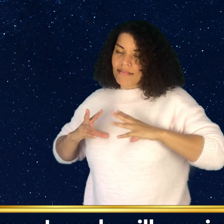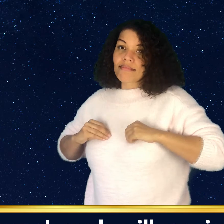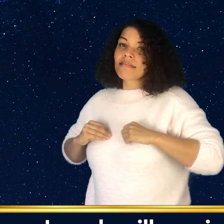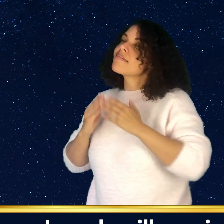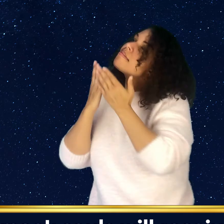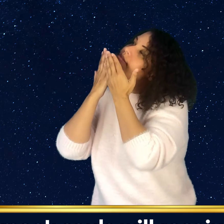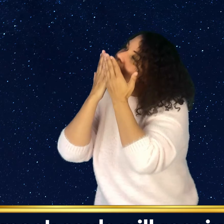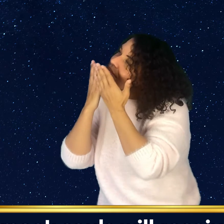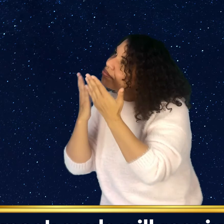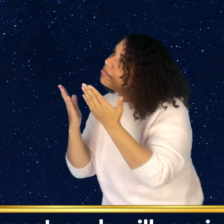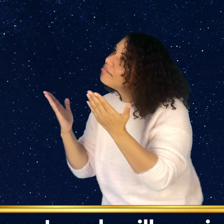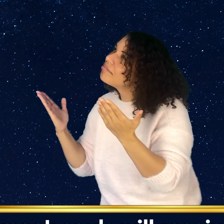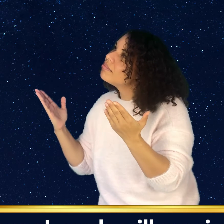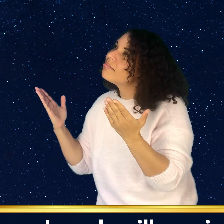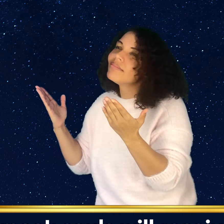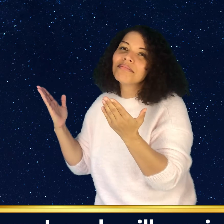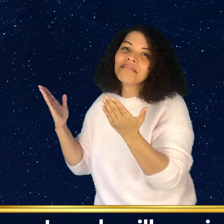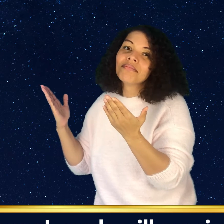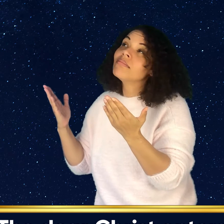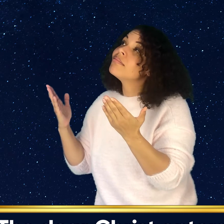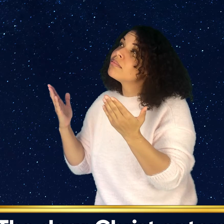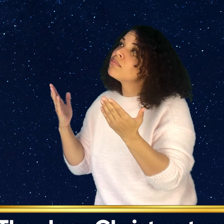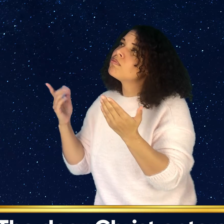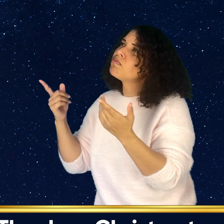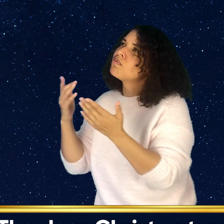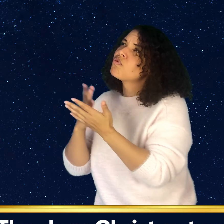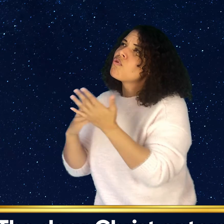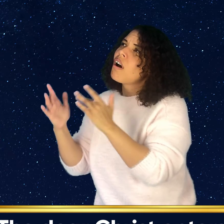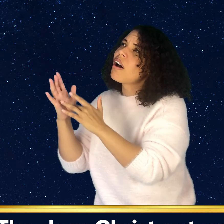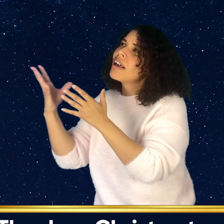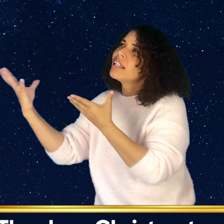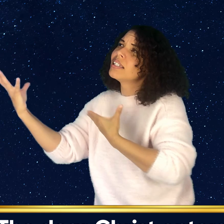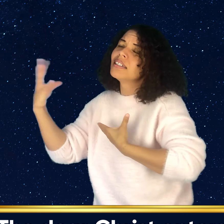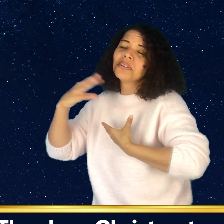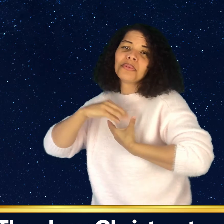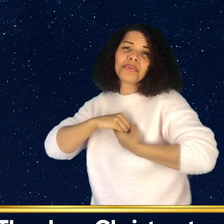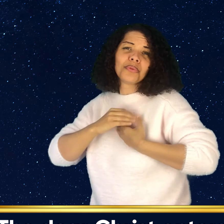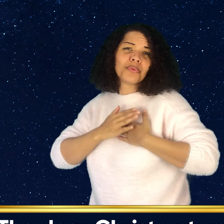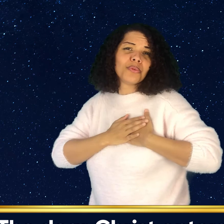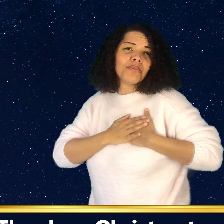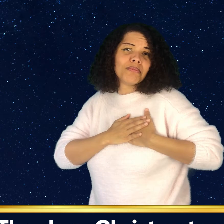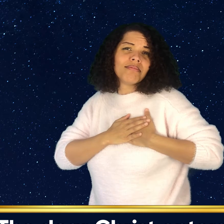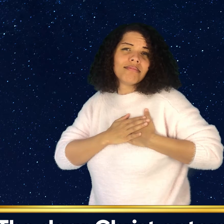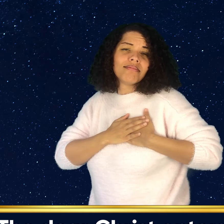receive Him still, the dear Christ enters in.